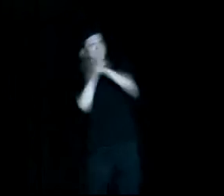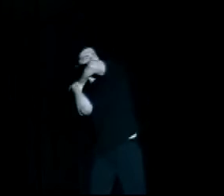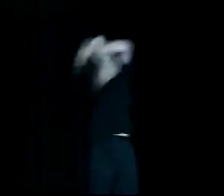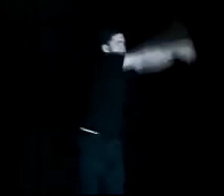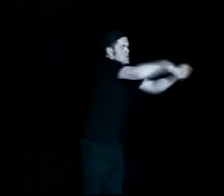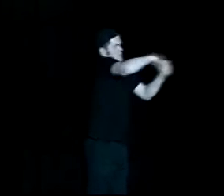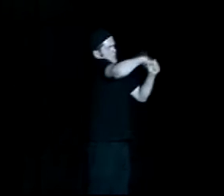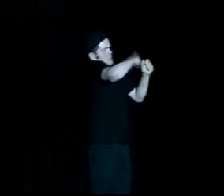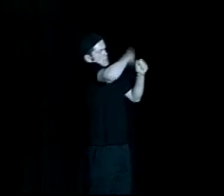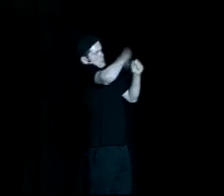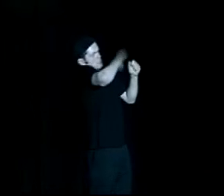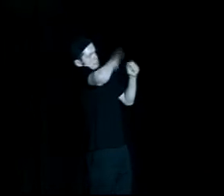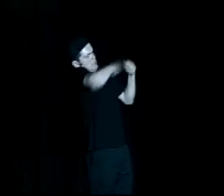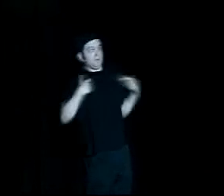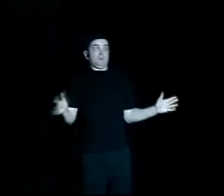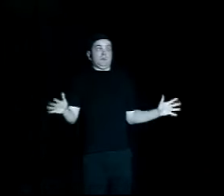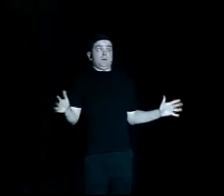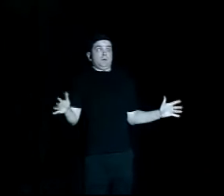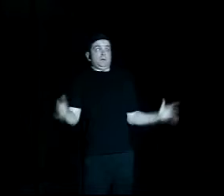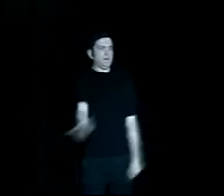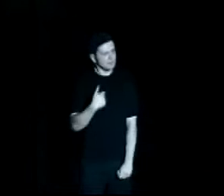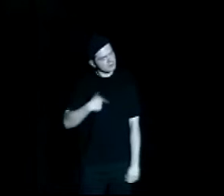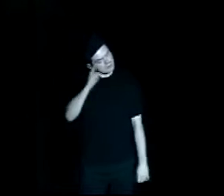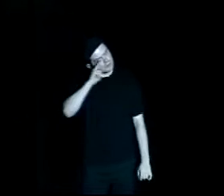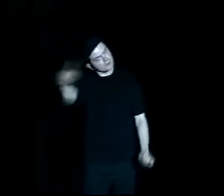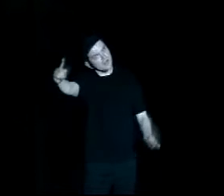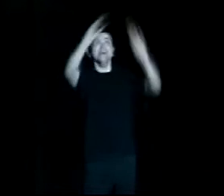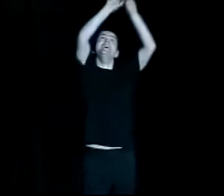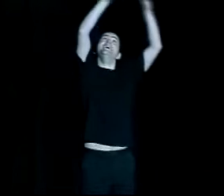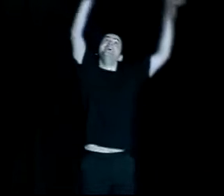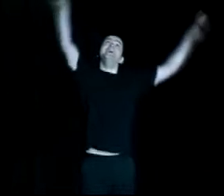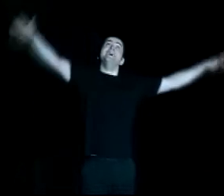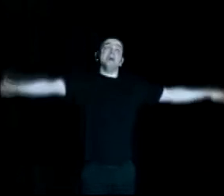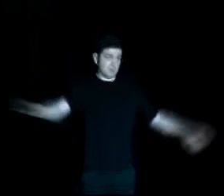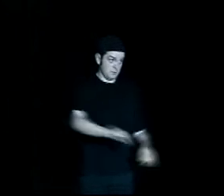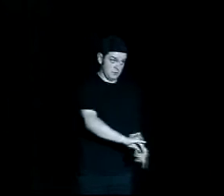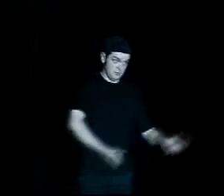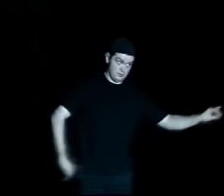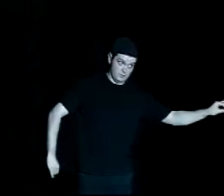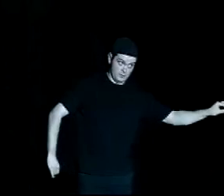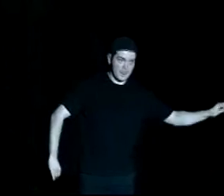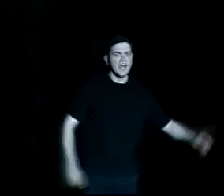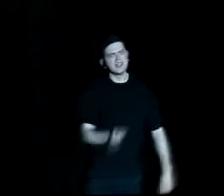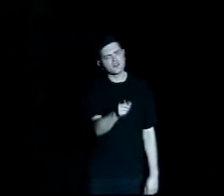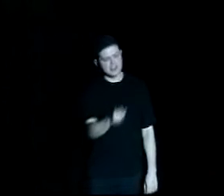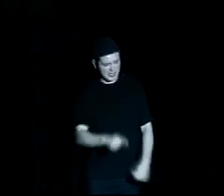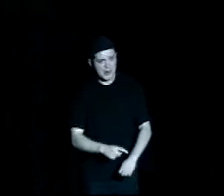something real I'm wide awake and I can see the perfect sky is gone You're